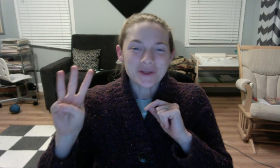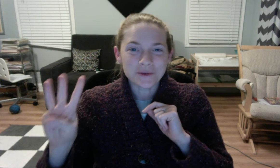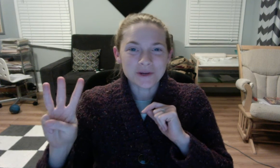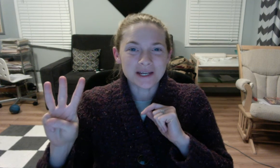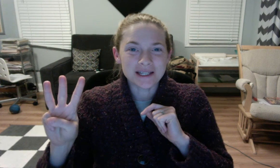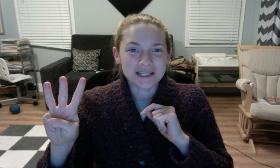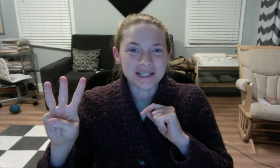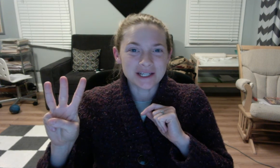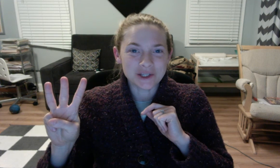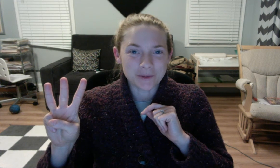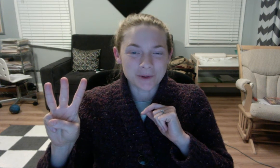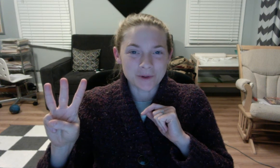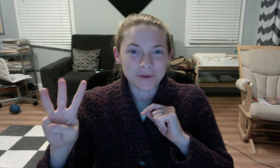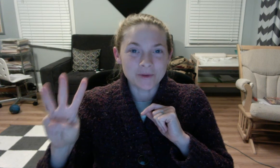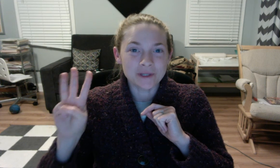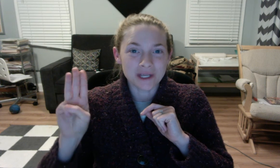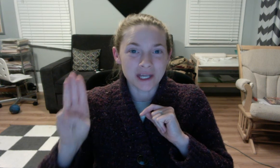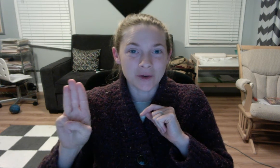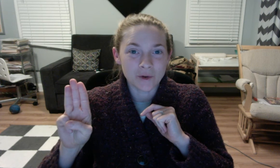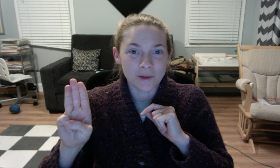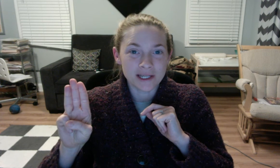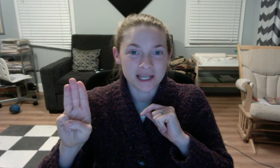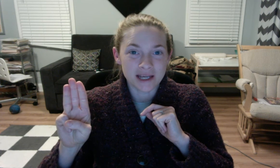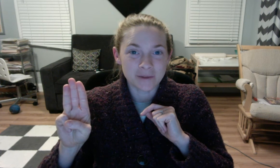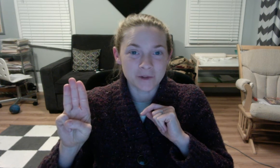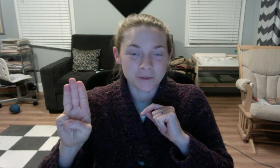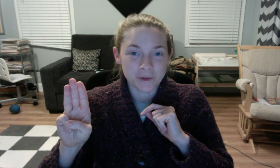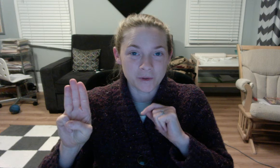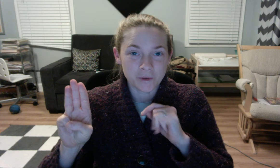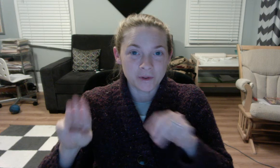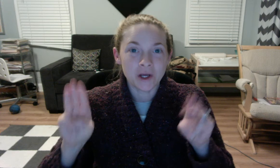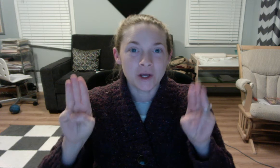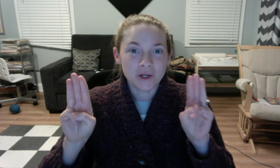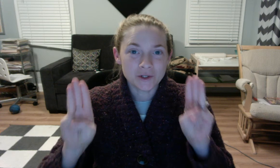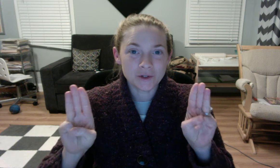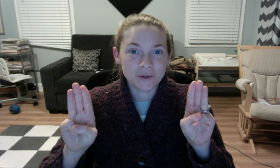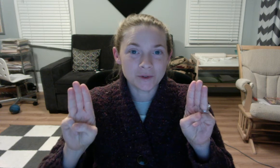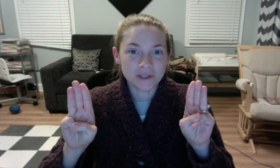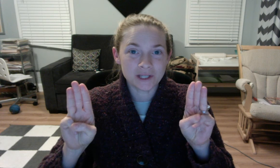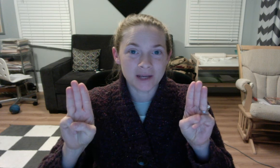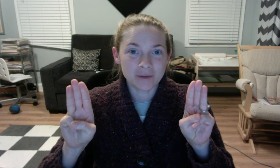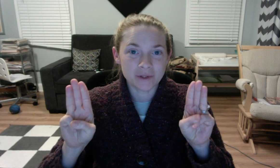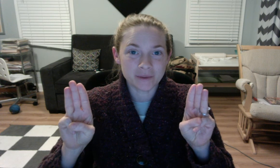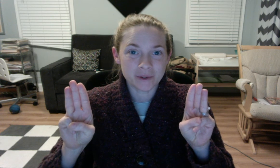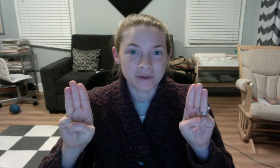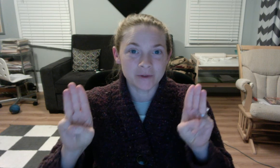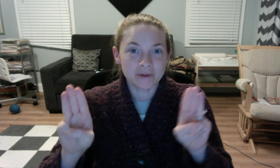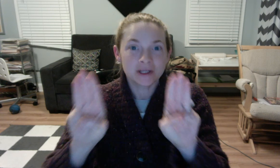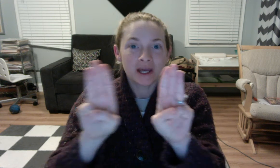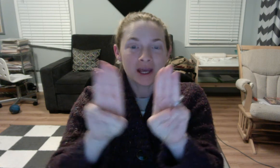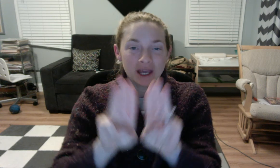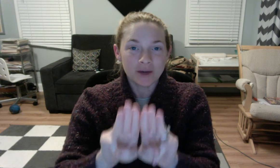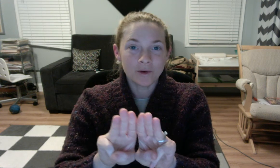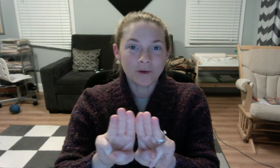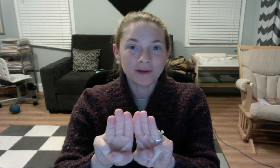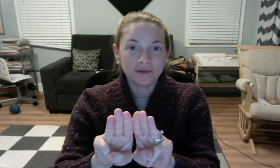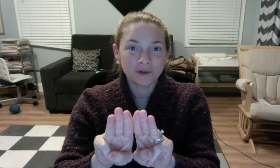Three teaspoons equal one tablespoon, two tablespoons equal one fluid